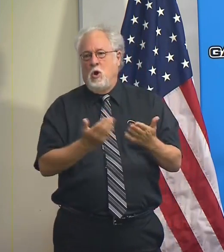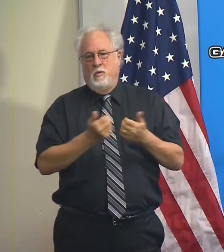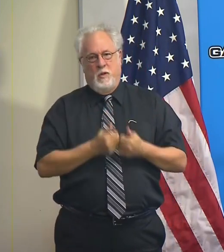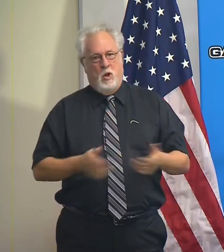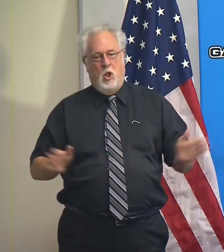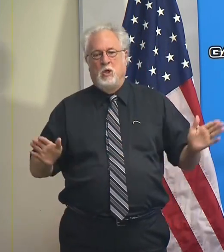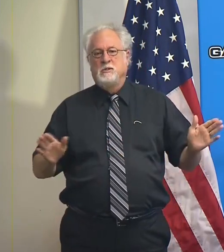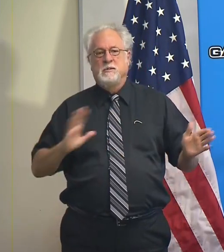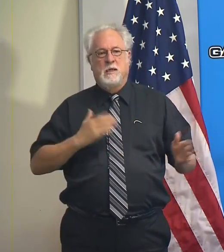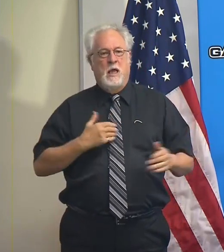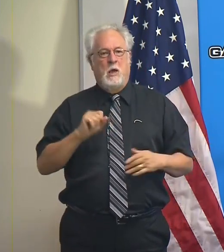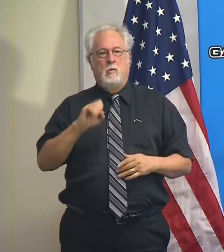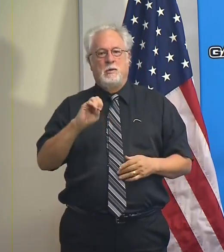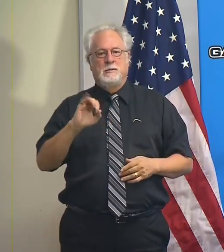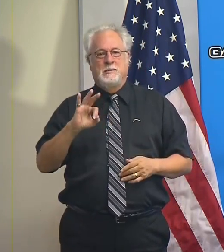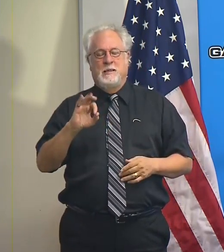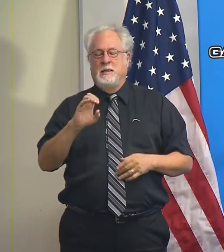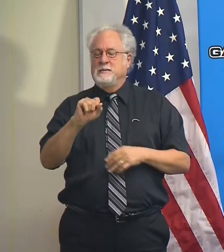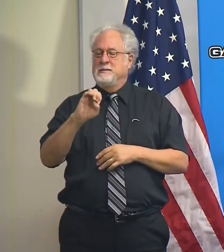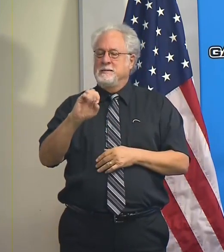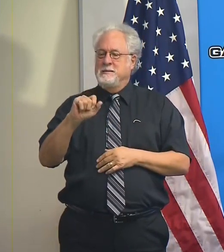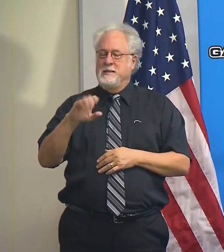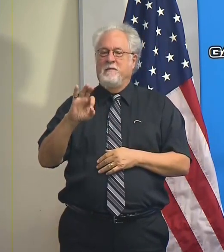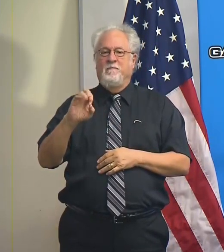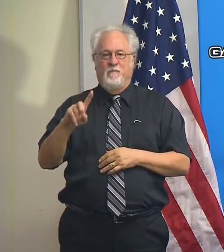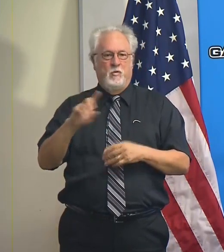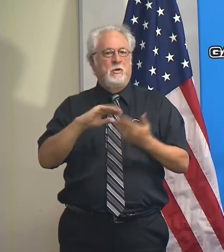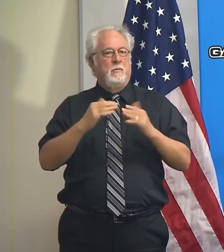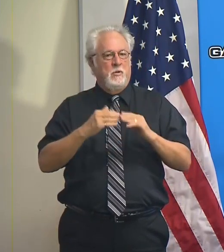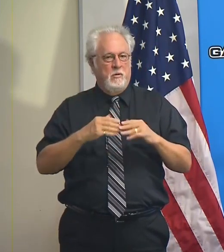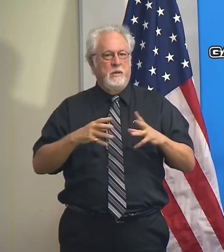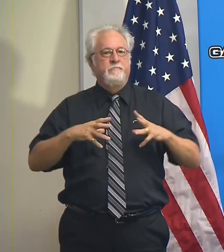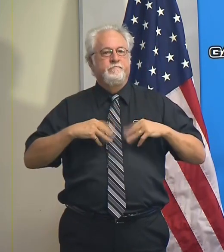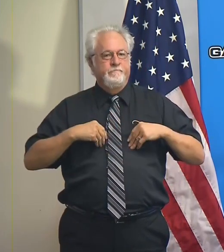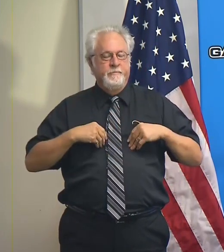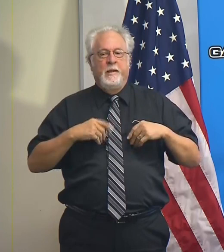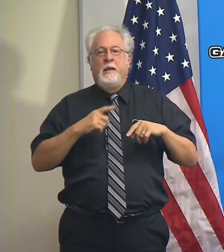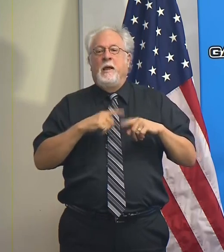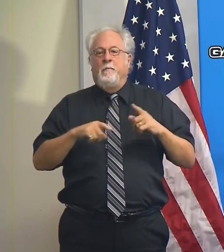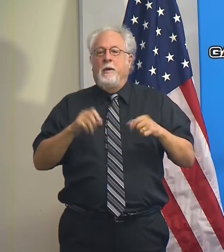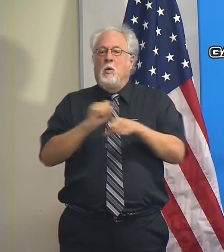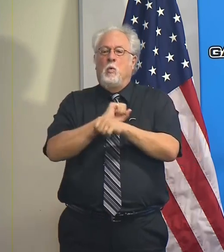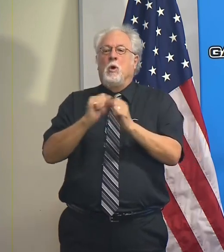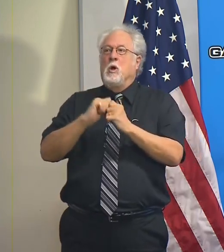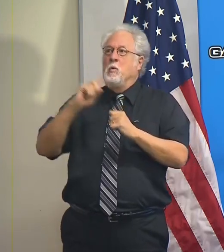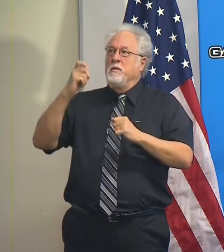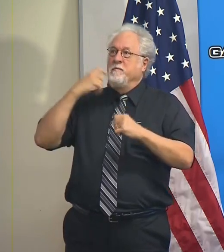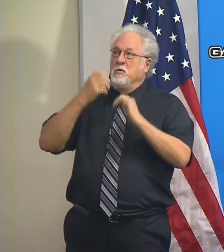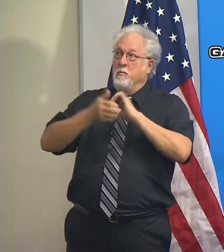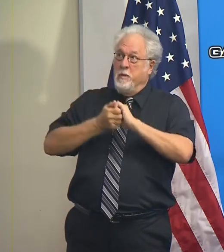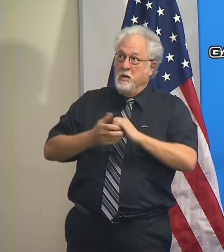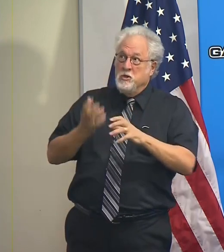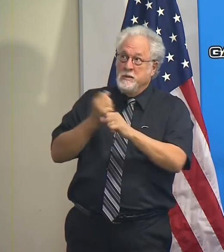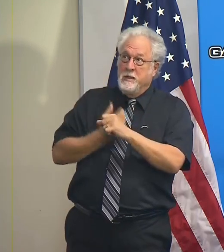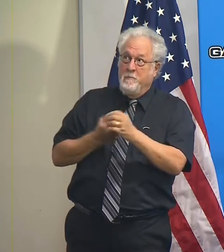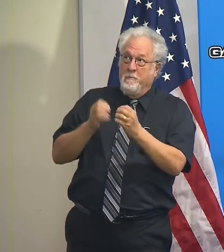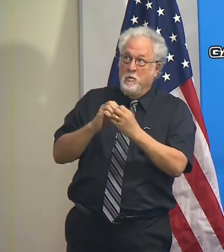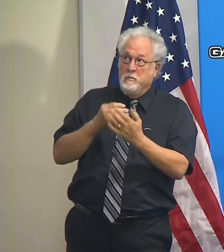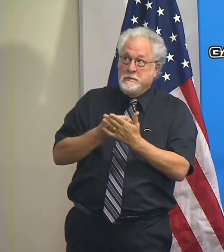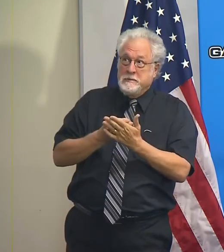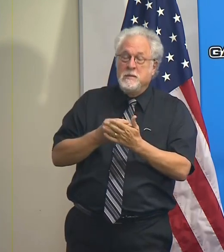that our seafood community has endured and we're going to continue to work with our federal partners to try to get more funding